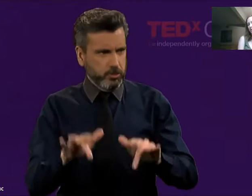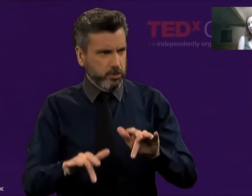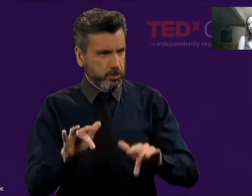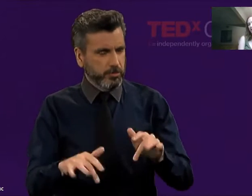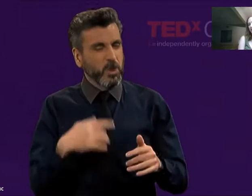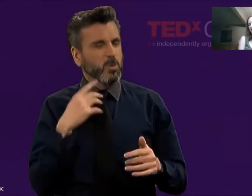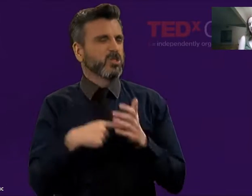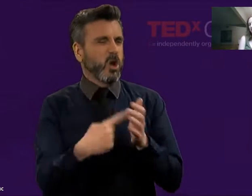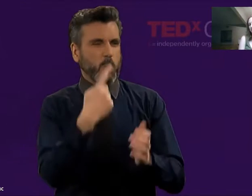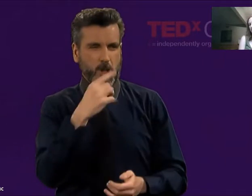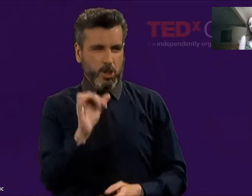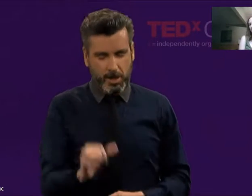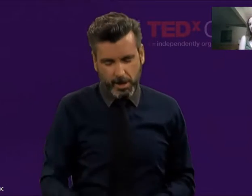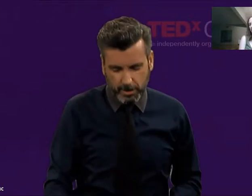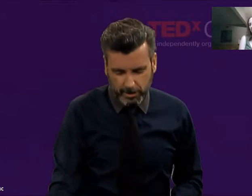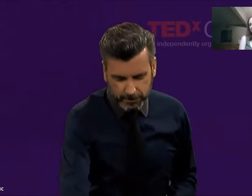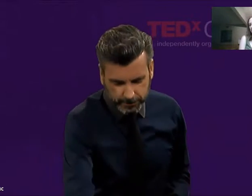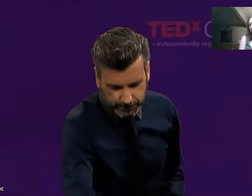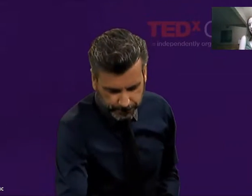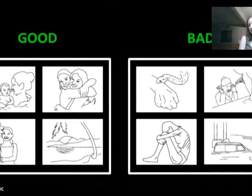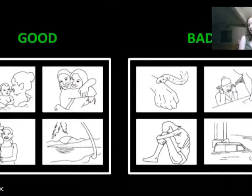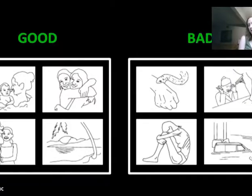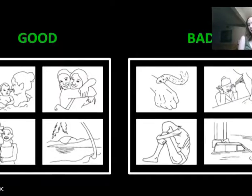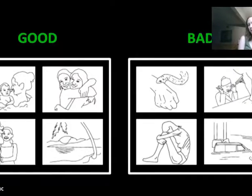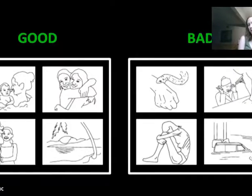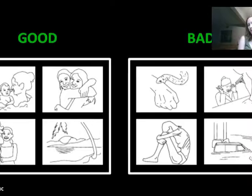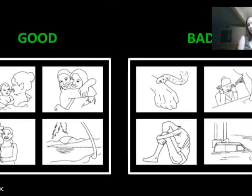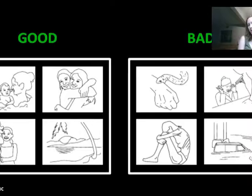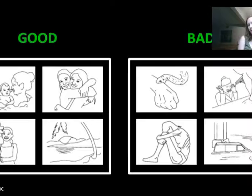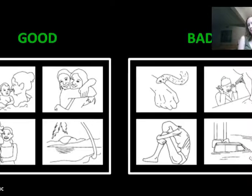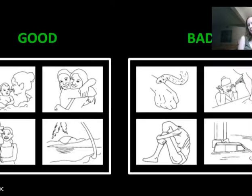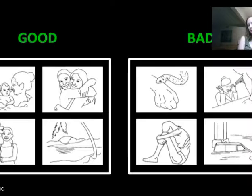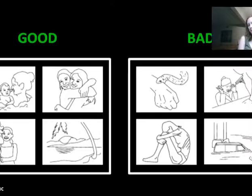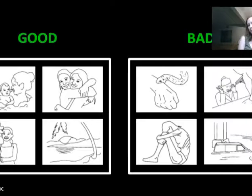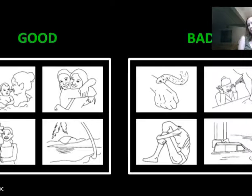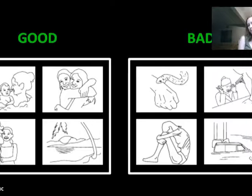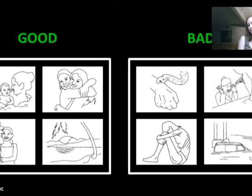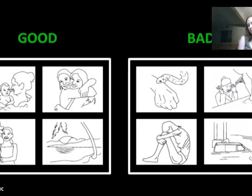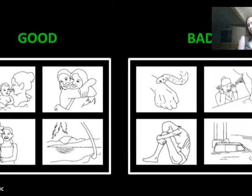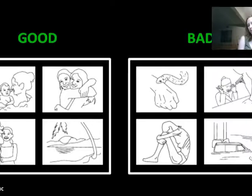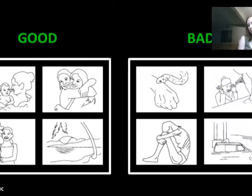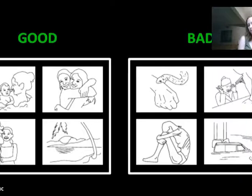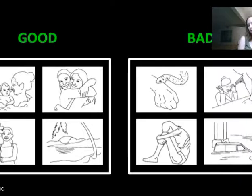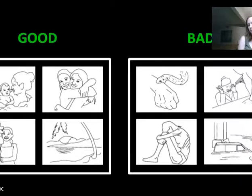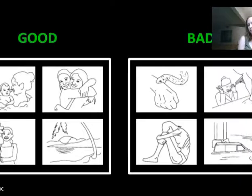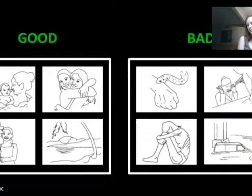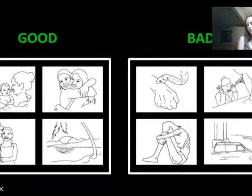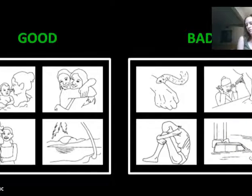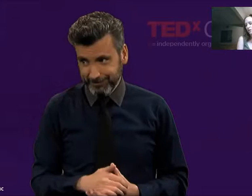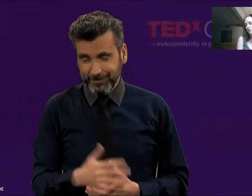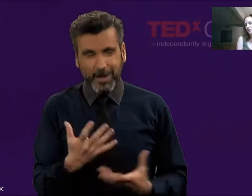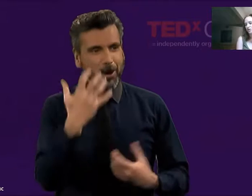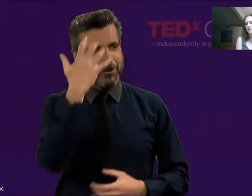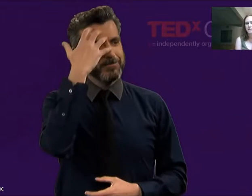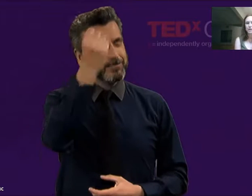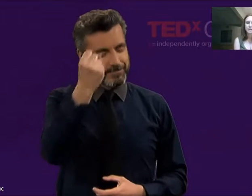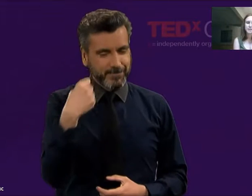that affects someone's mindset. And we paired that to internalized autism.